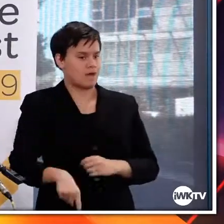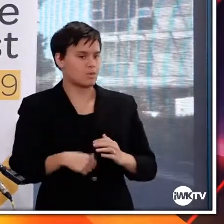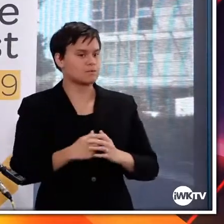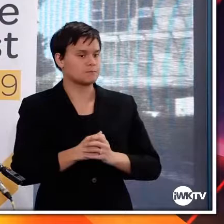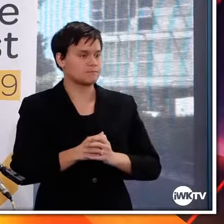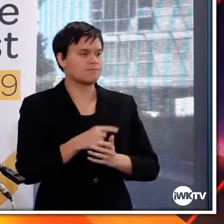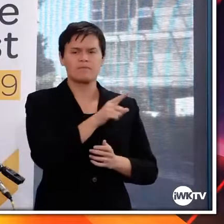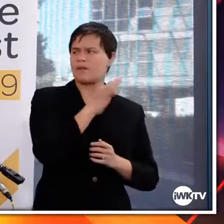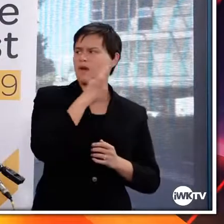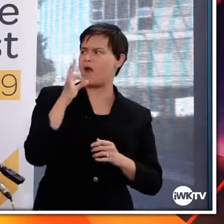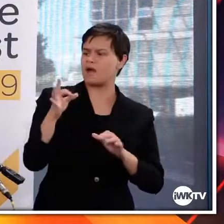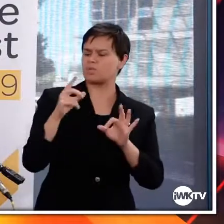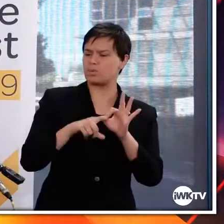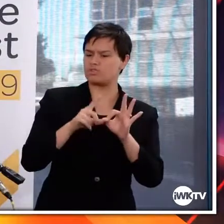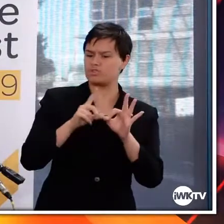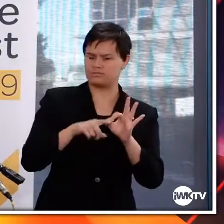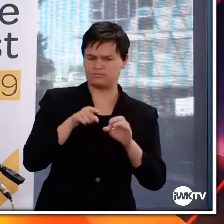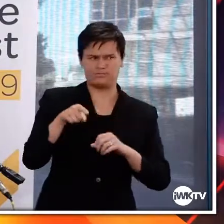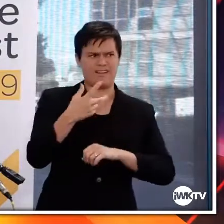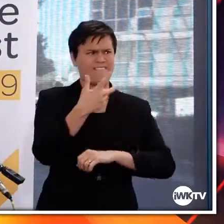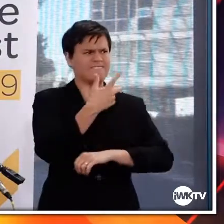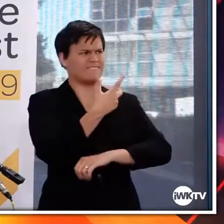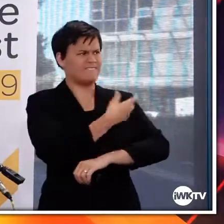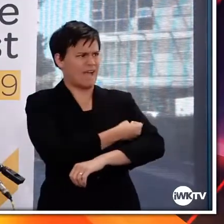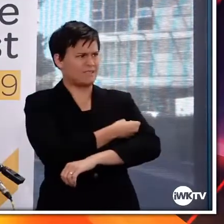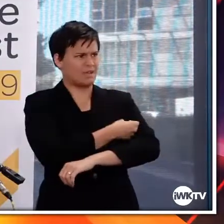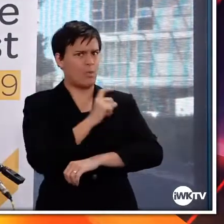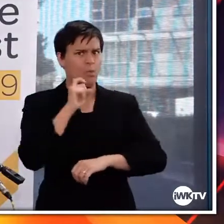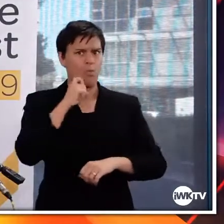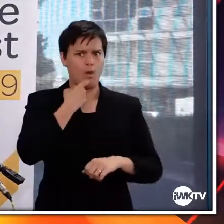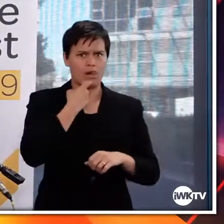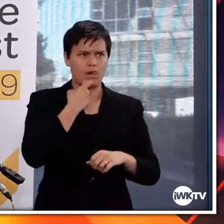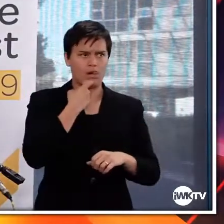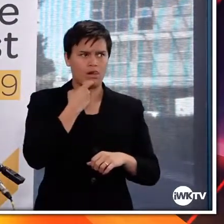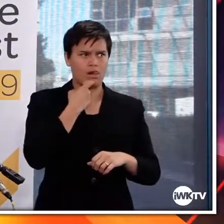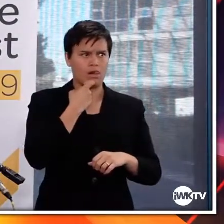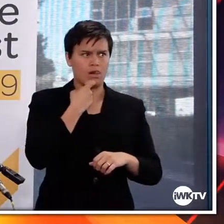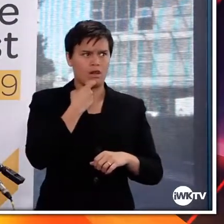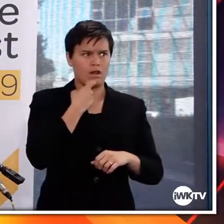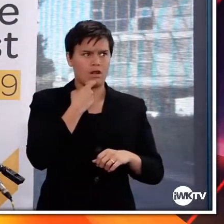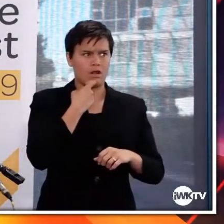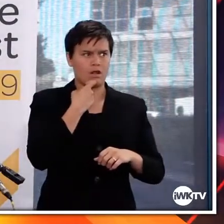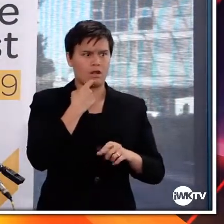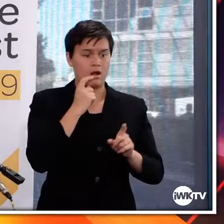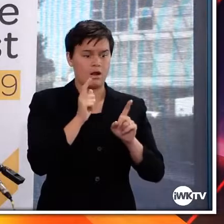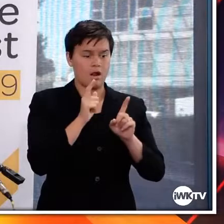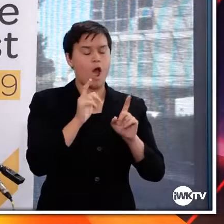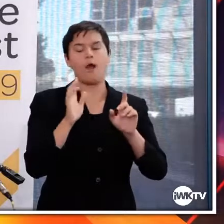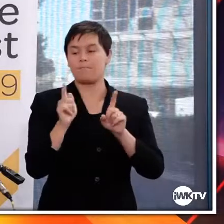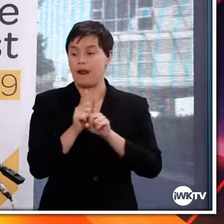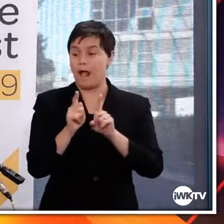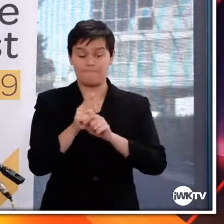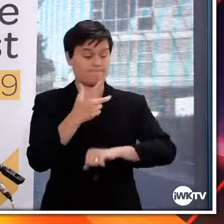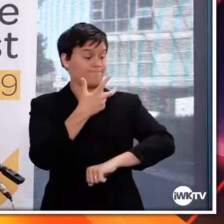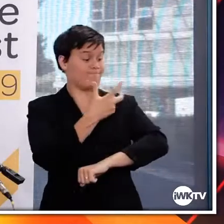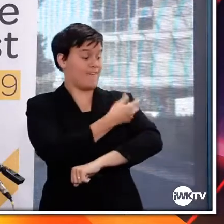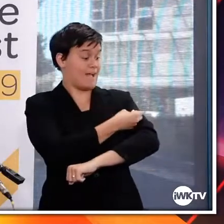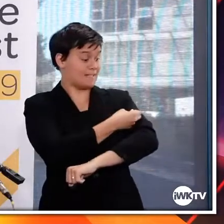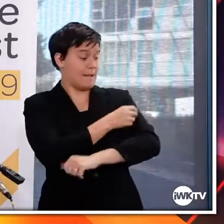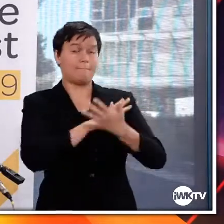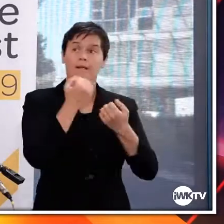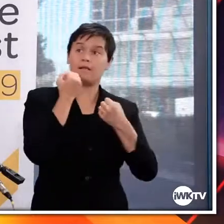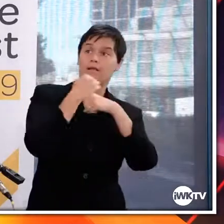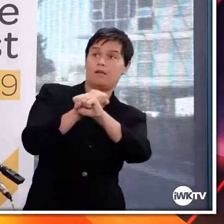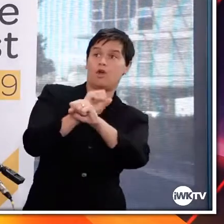level whether this vaccine is giving people sterile immunity, whether they are not only stopping the vaccine, you know, becoming sick from COVID, but